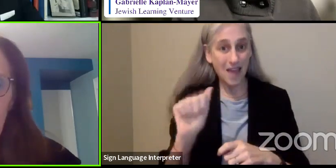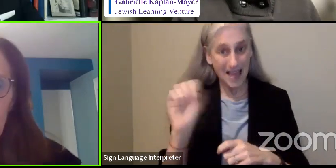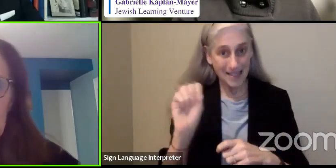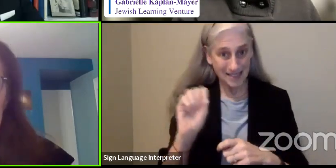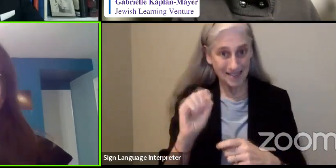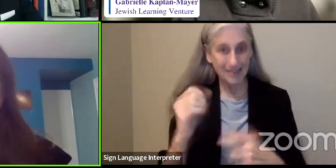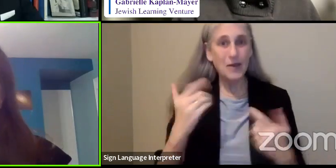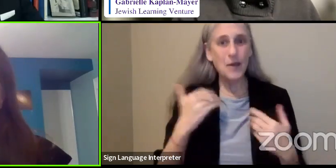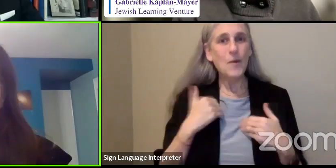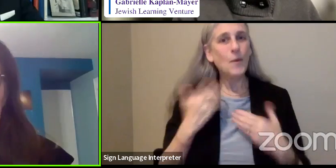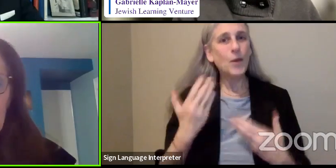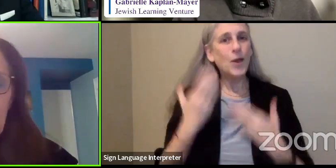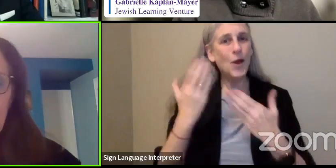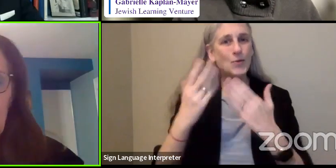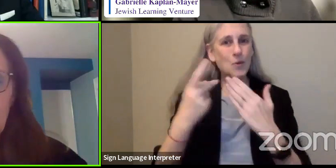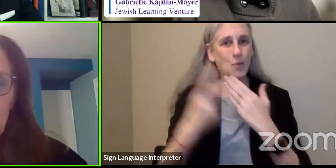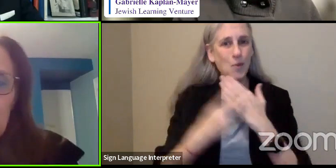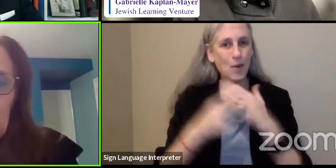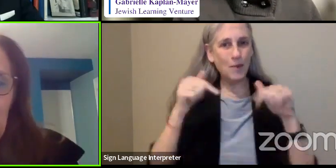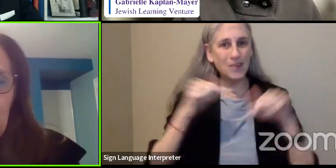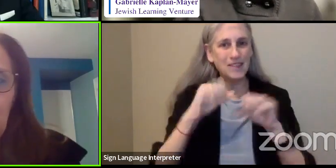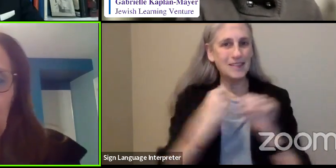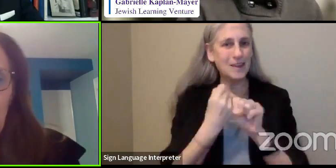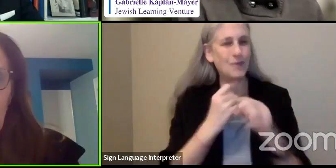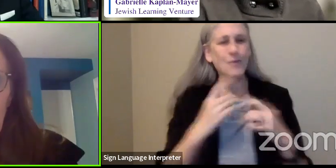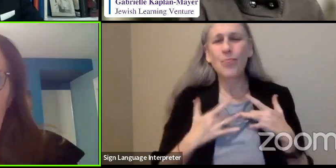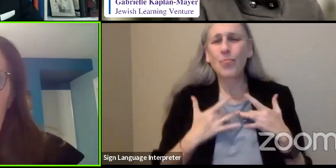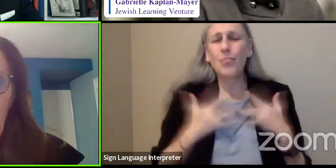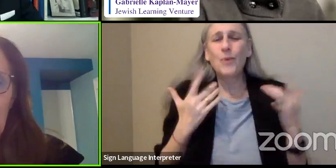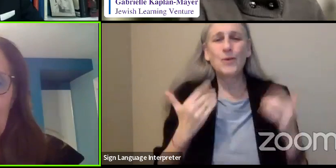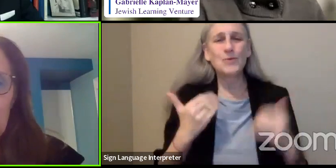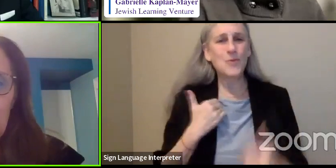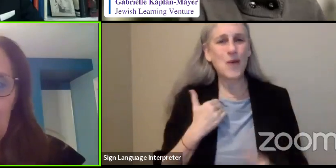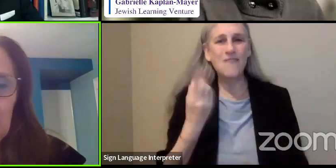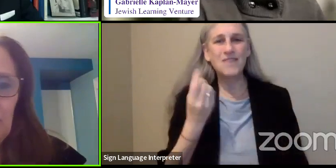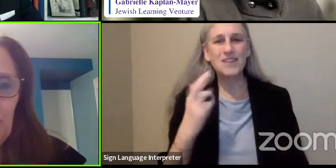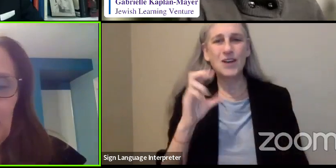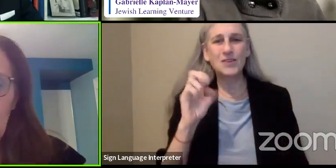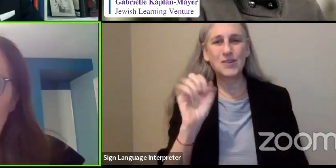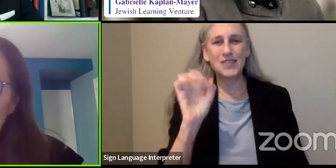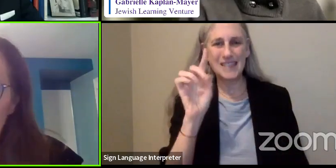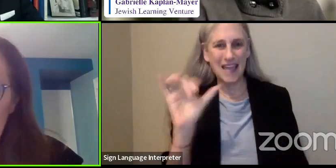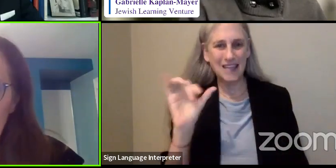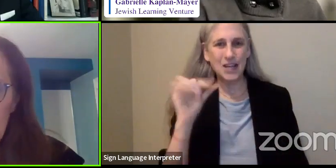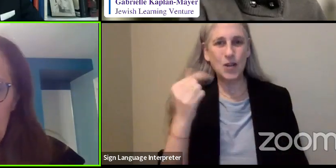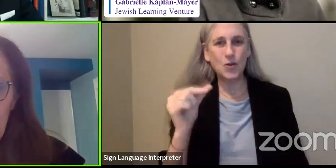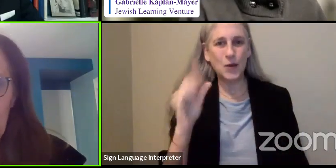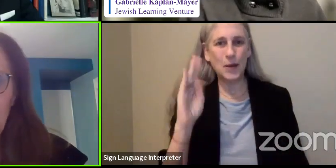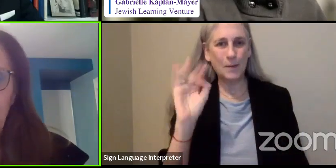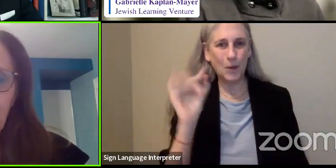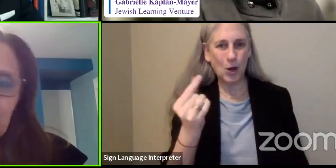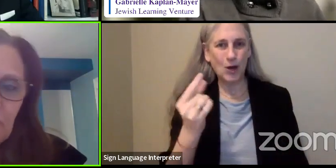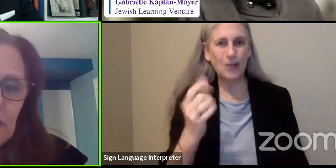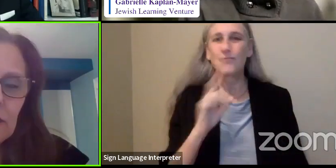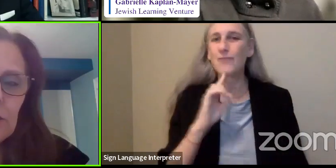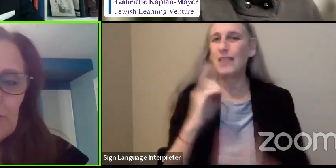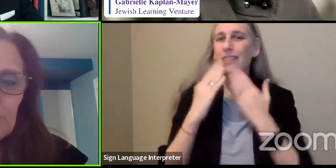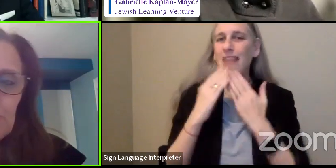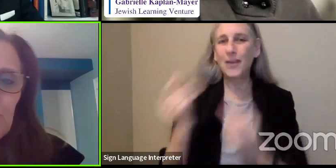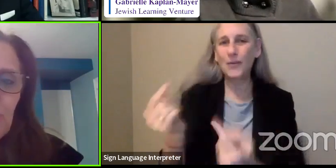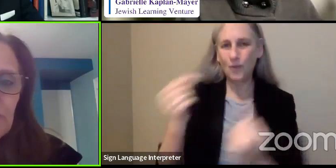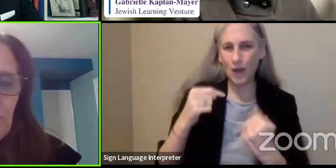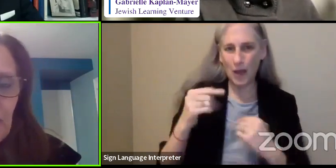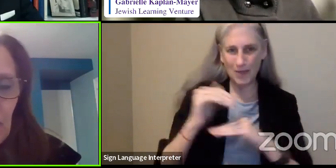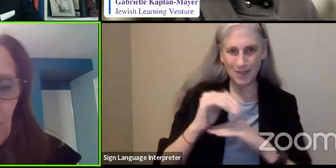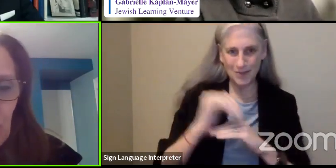JDAM. This year, we are delighted to have Dr. Sandy Greenberg. I'd like to thank him for being with us here this evening. I'd